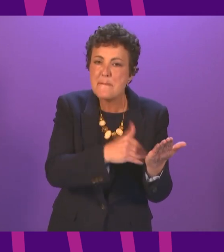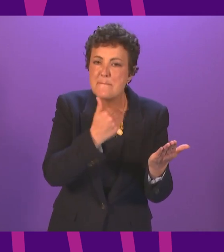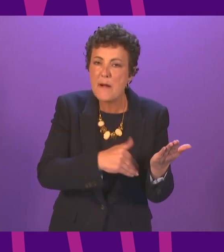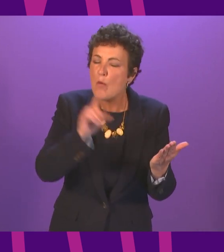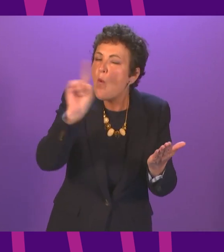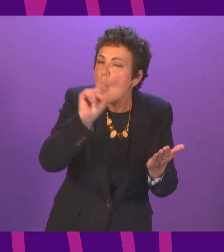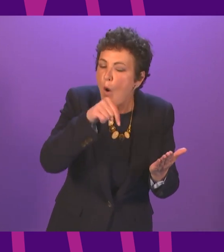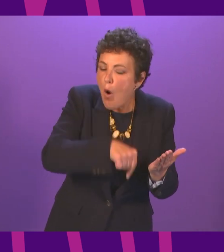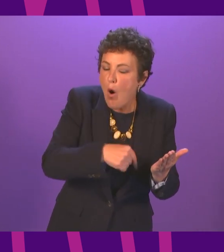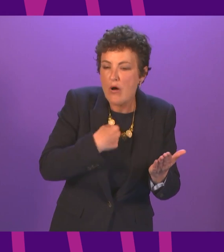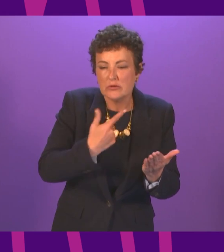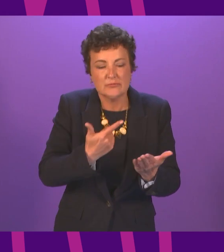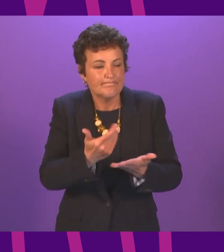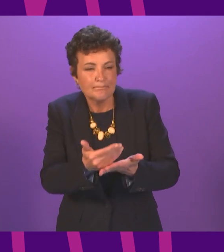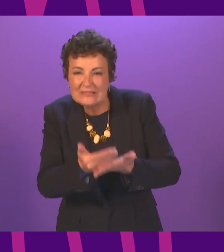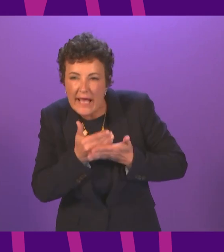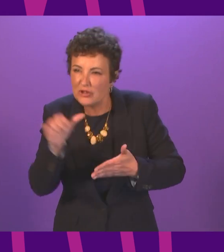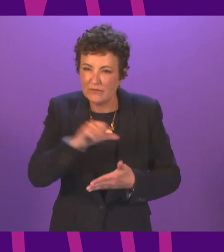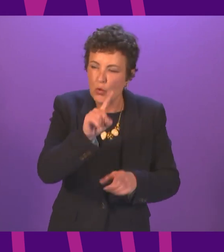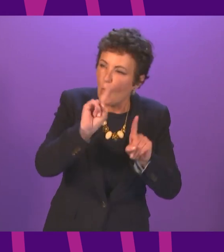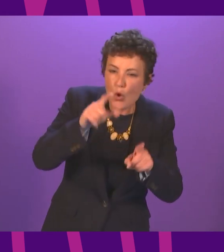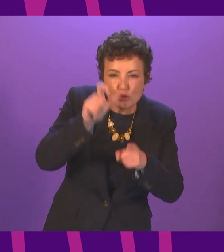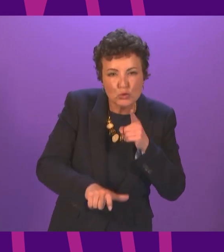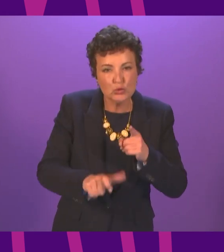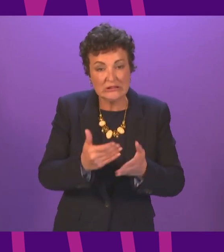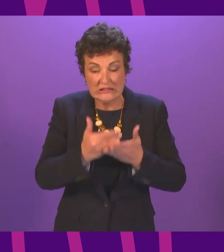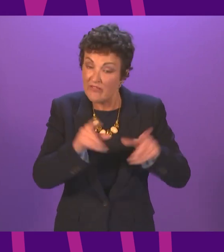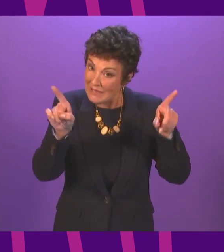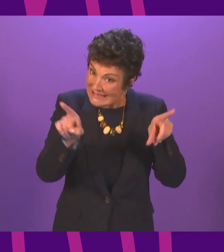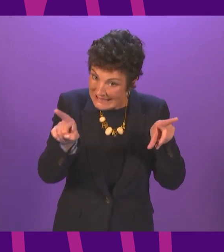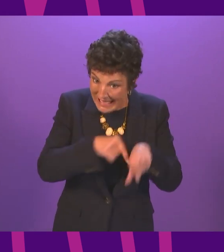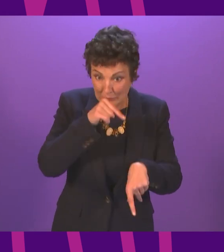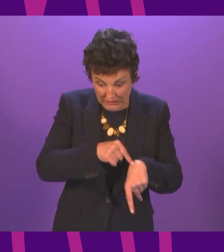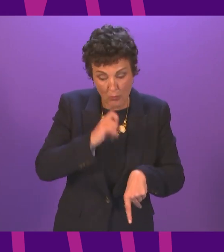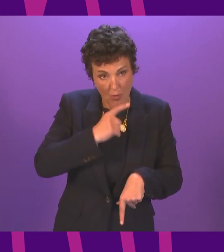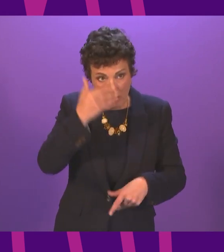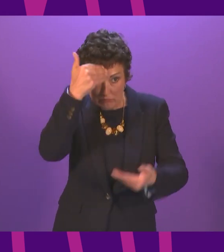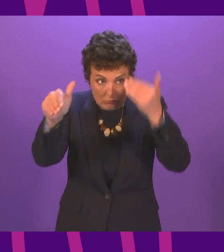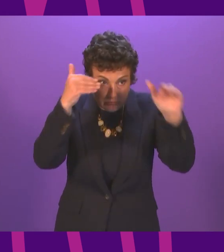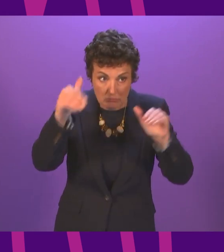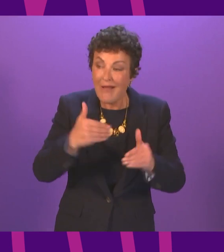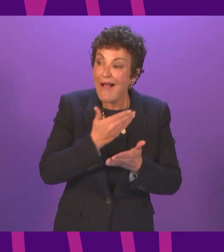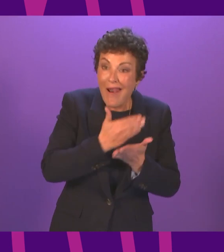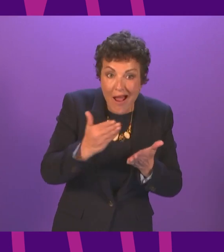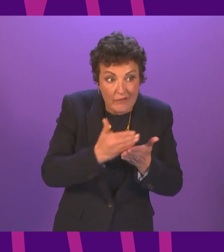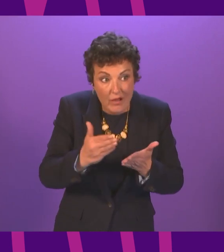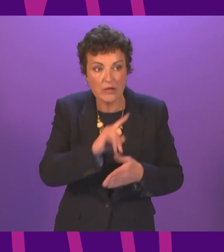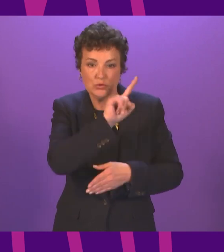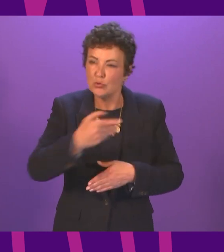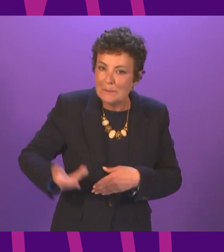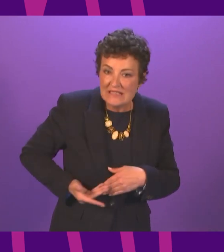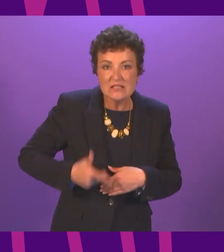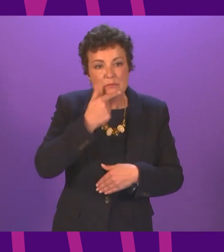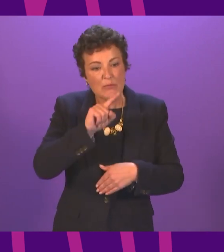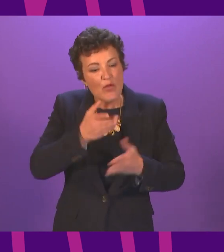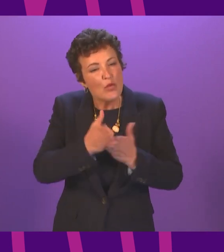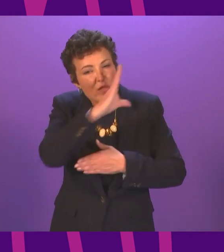our part. We will give clarity to people and businesses looking beyond Level 0 to the summer and the second half of the year. However, as we